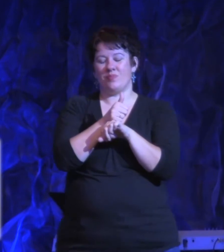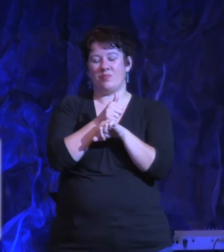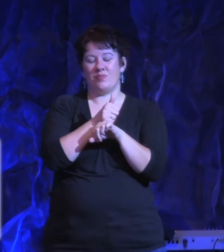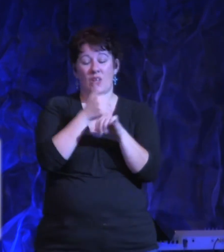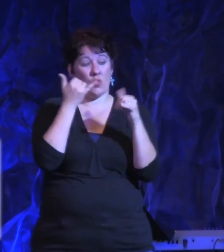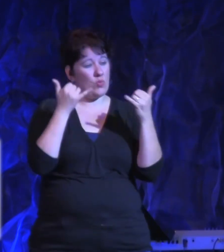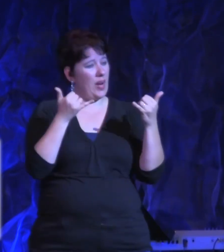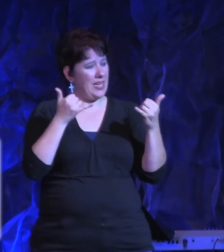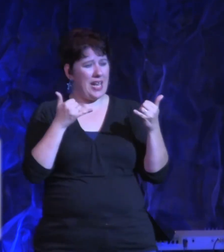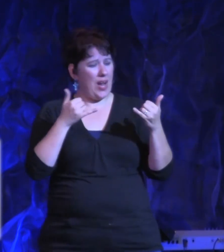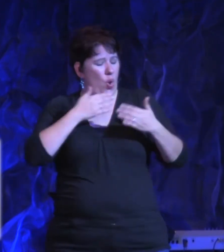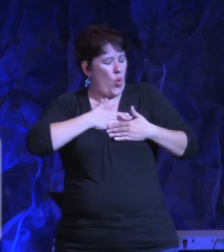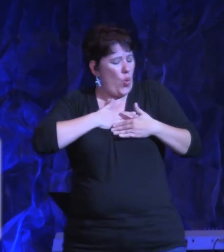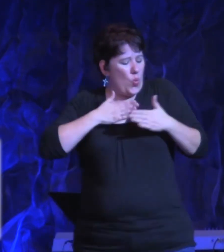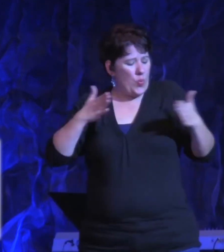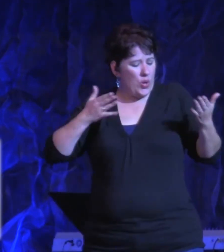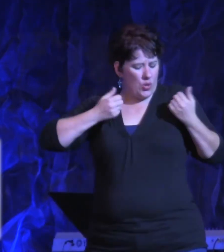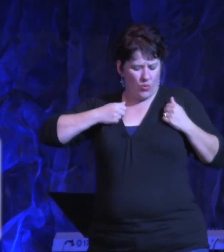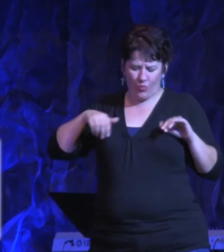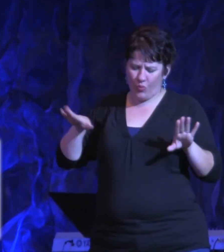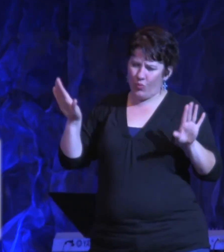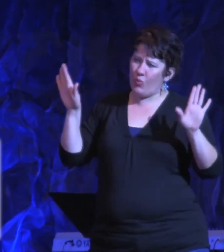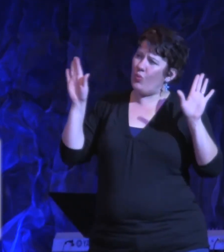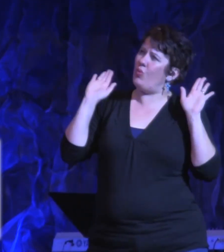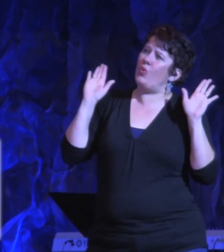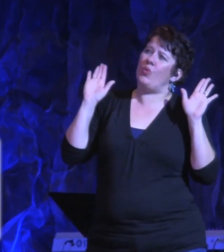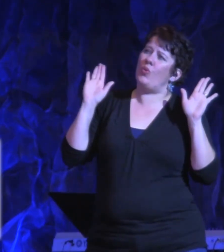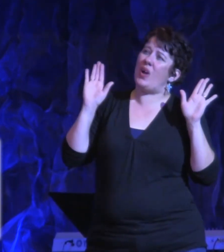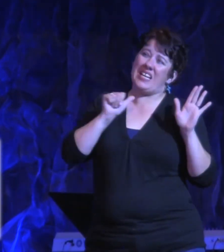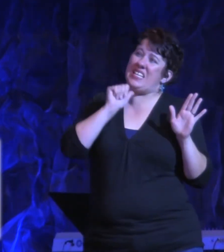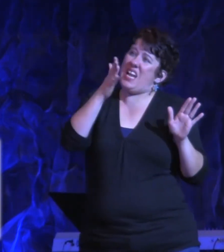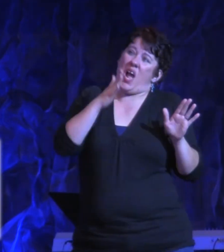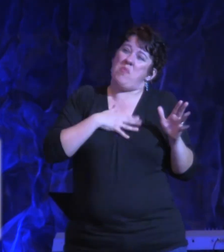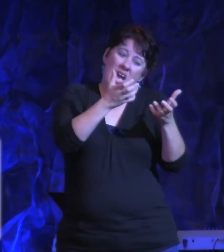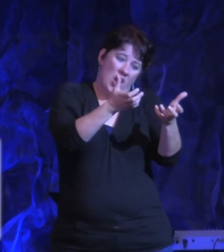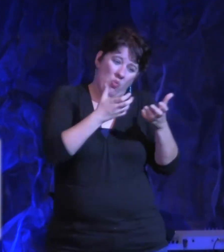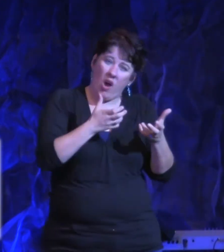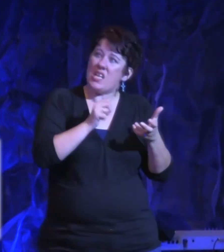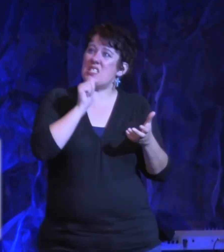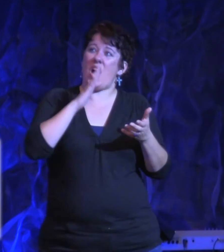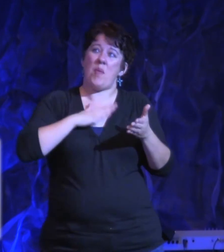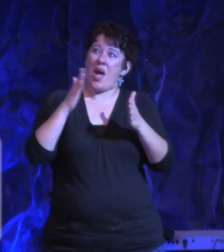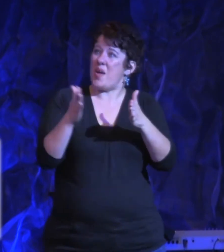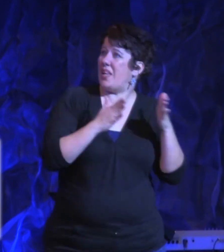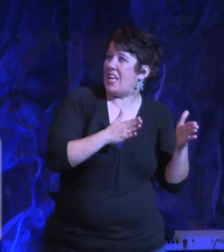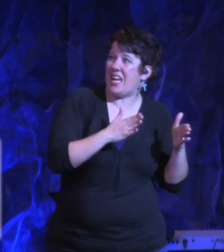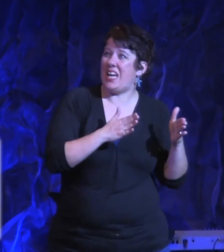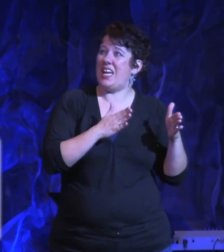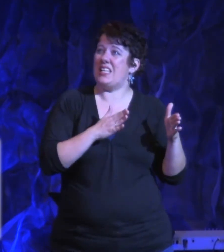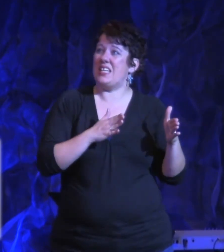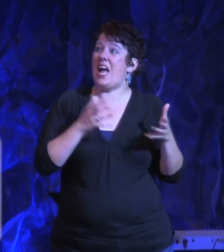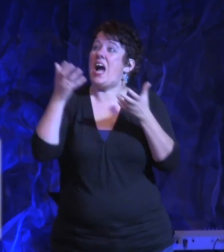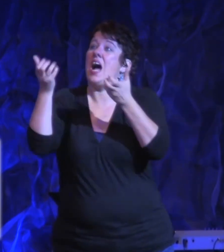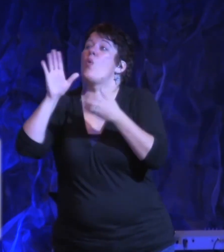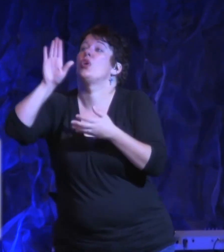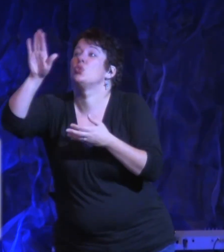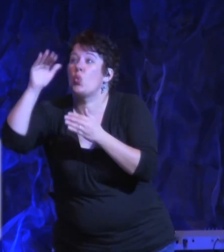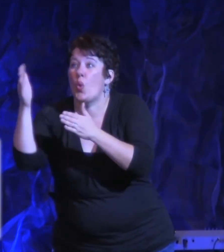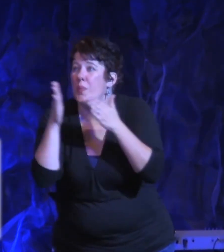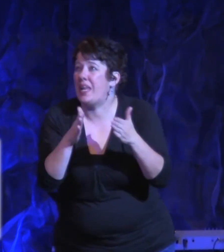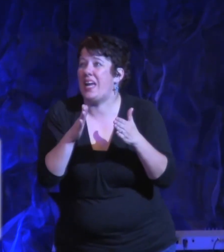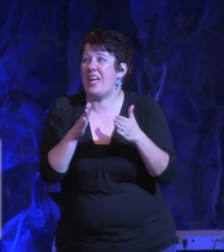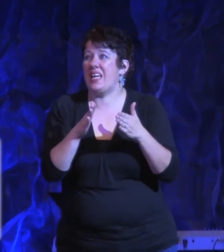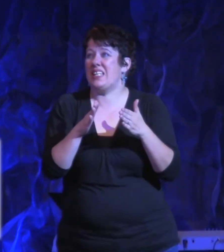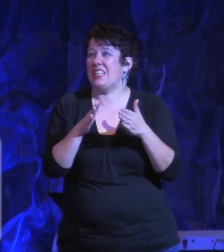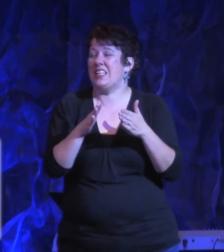to him and say, Lord, not my will, not my agenda, Lord. I want your agenda even if it doesn't make sense to me, even if I